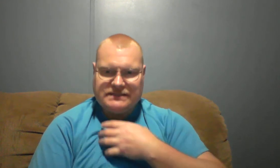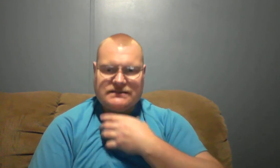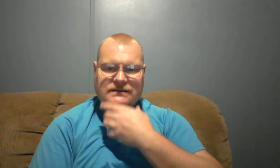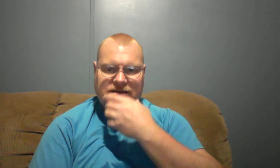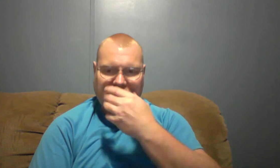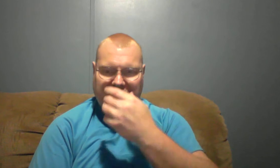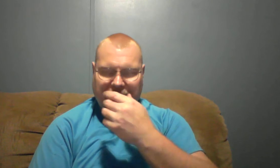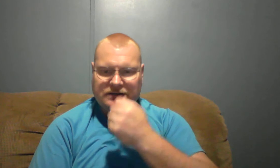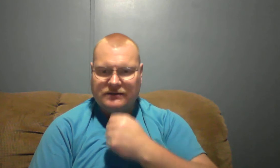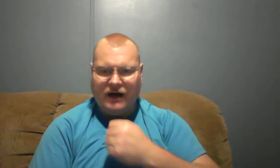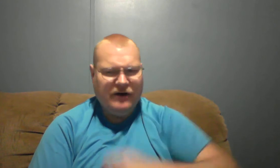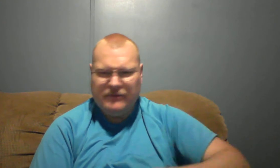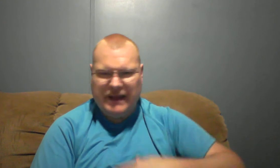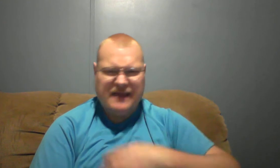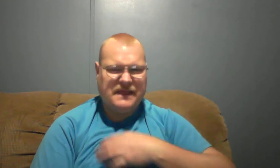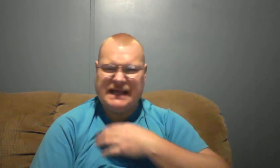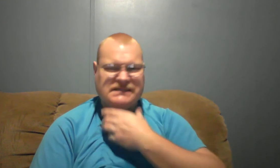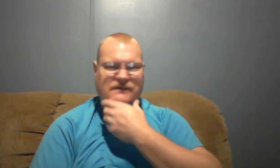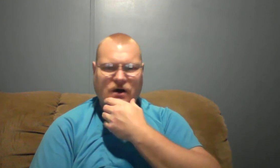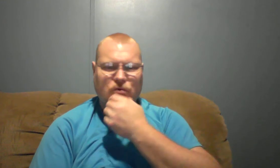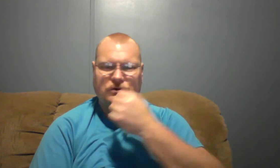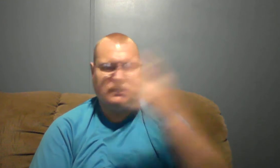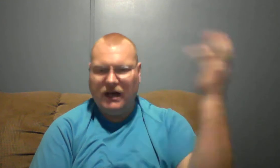come out. All the bad things of old are gone.